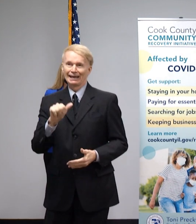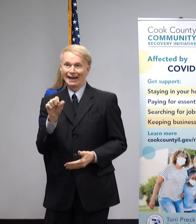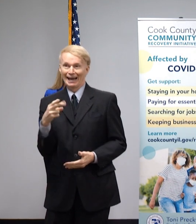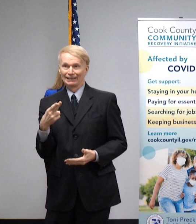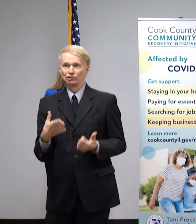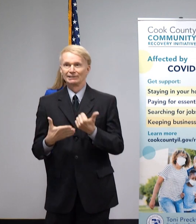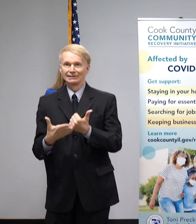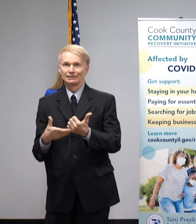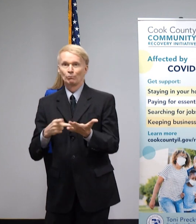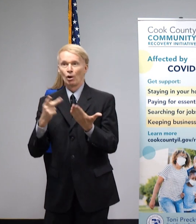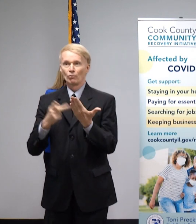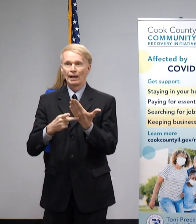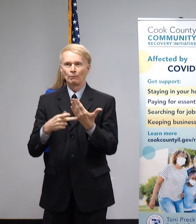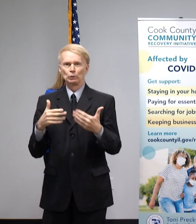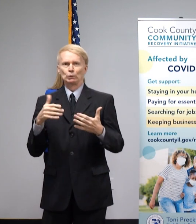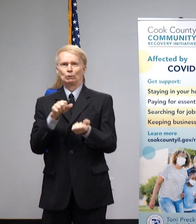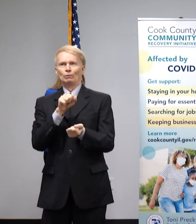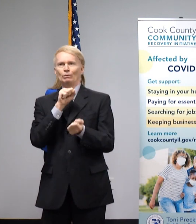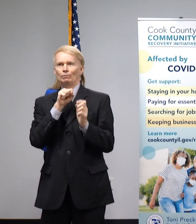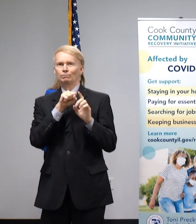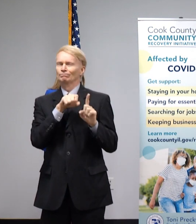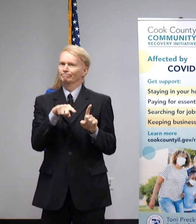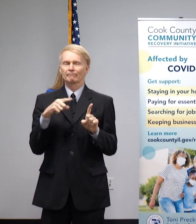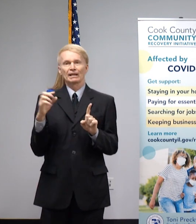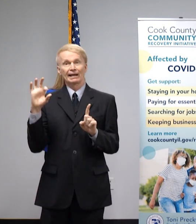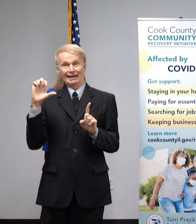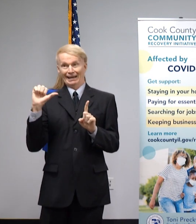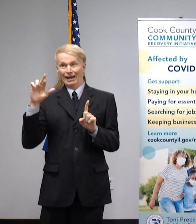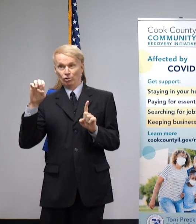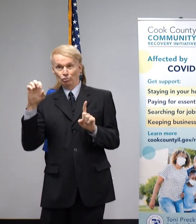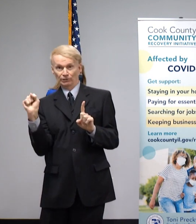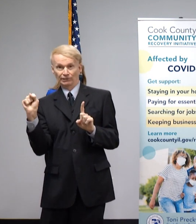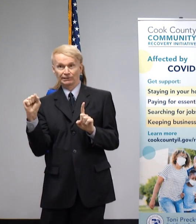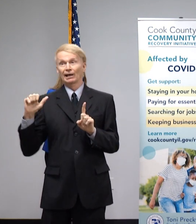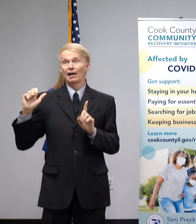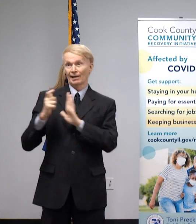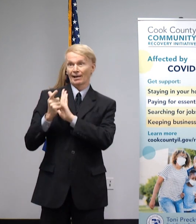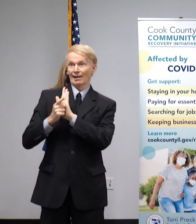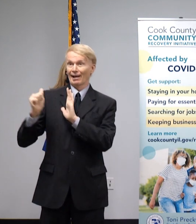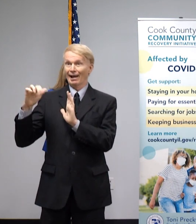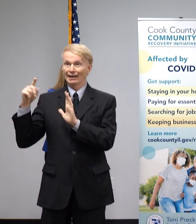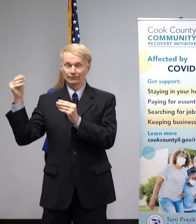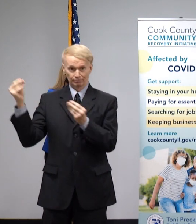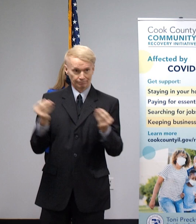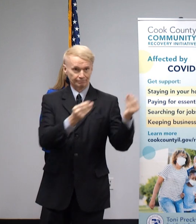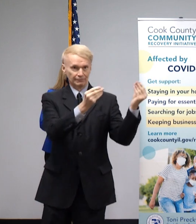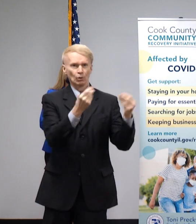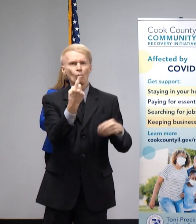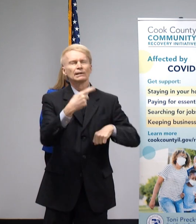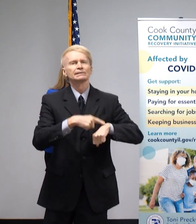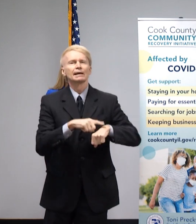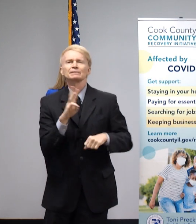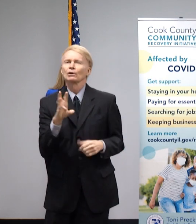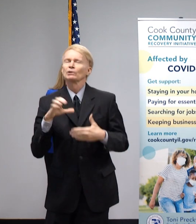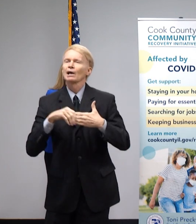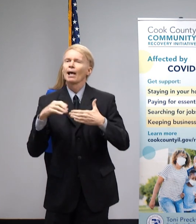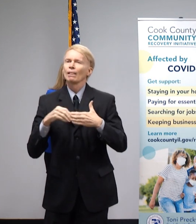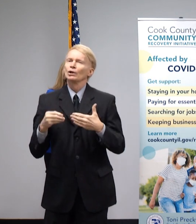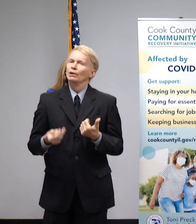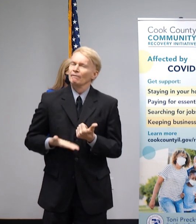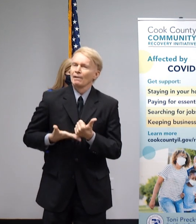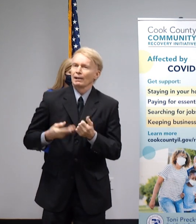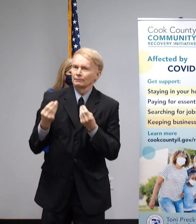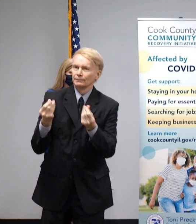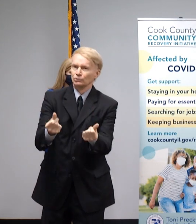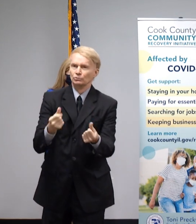Funded by the CARES Act, the program provides a one-time $600 financial boost to help income eligible